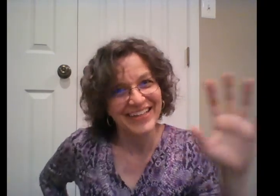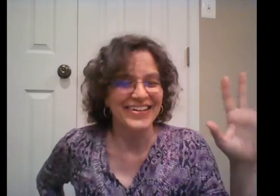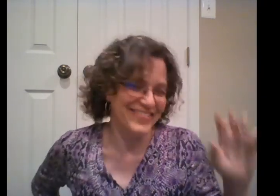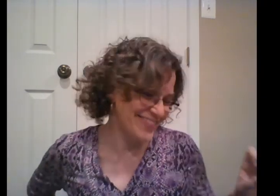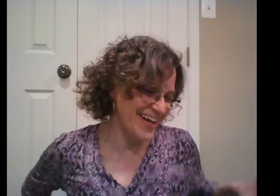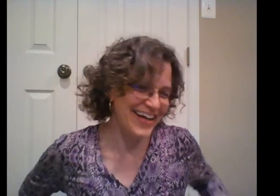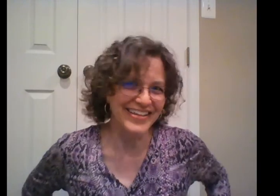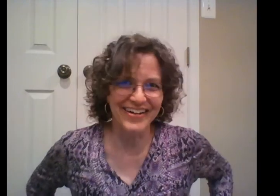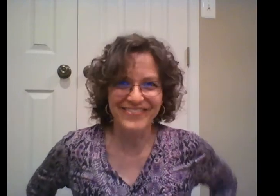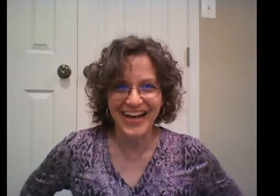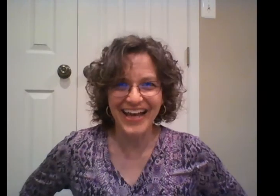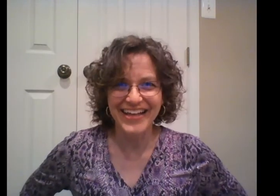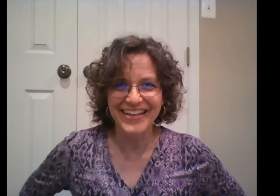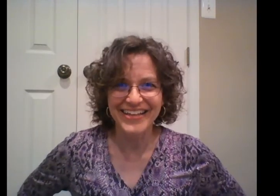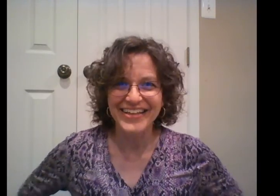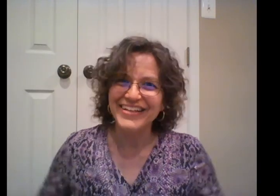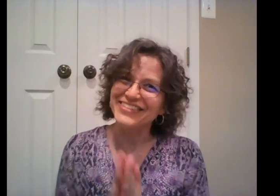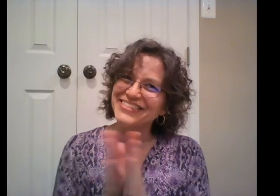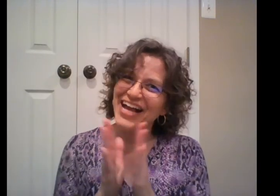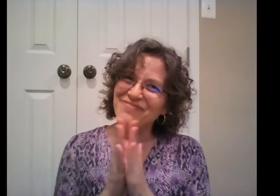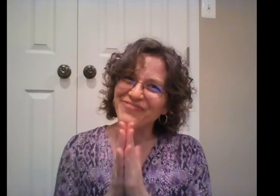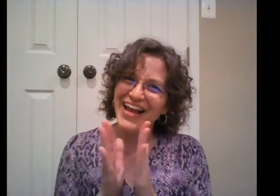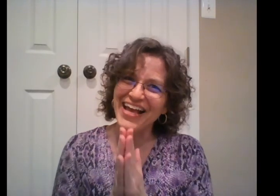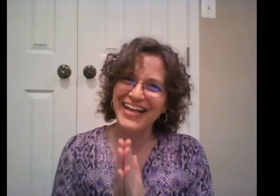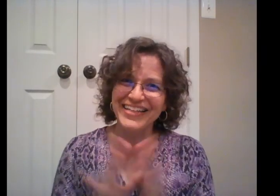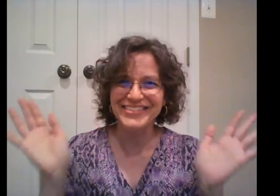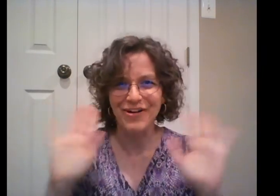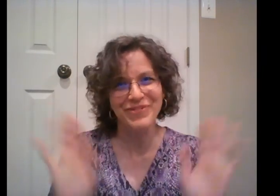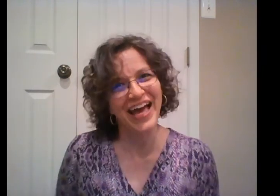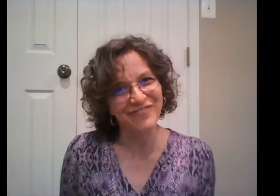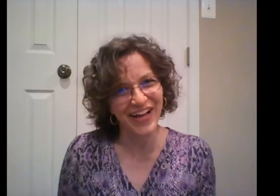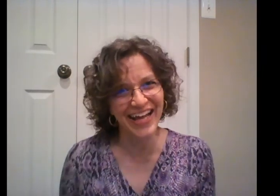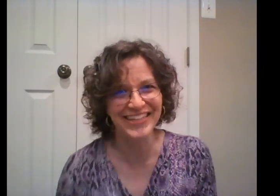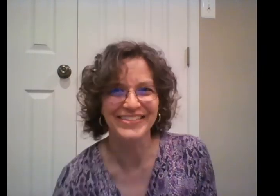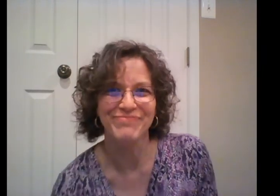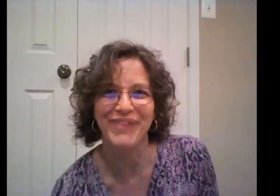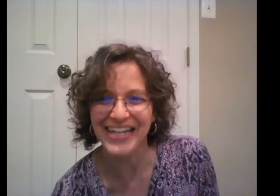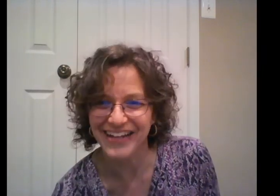Run away. Good job, friends. Hope you had fun. Bye now.